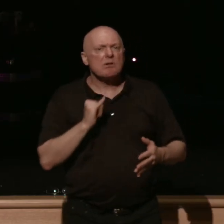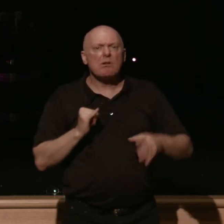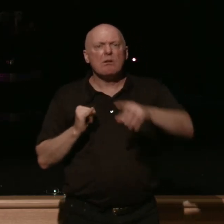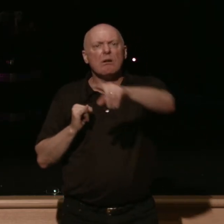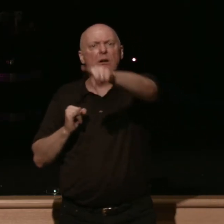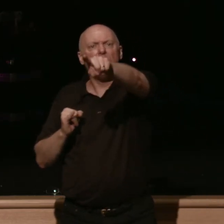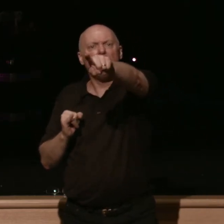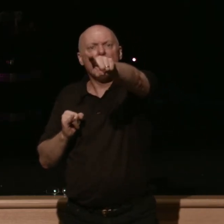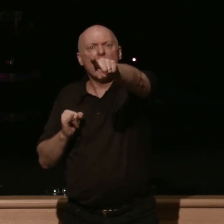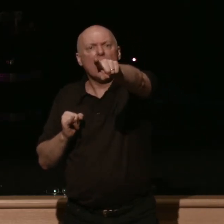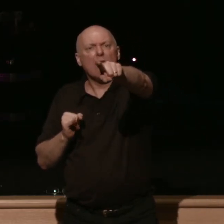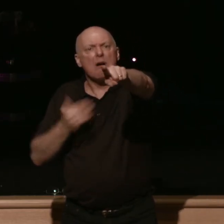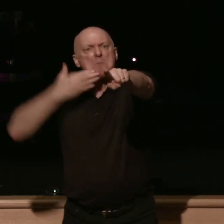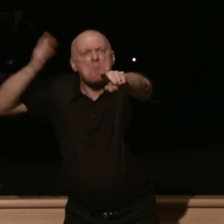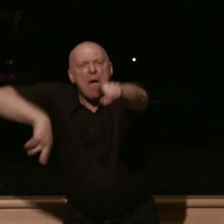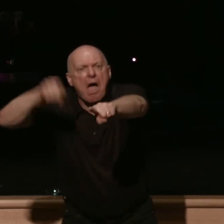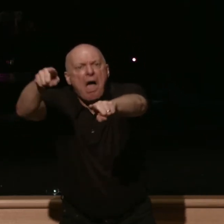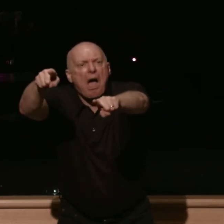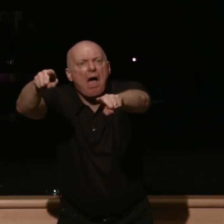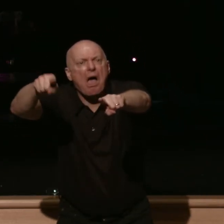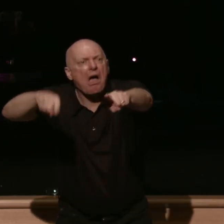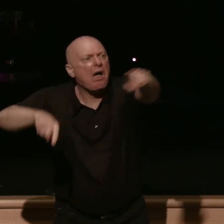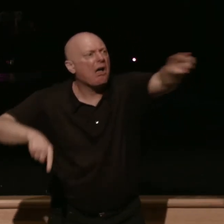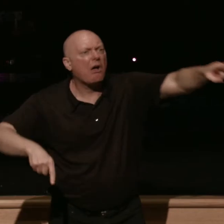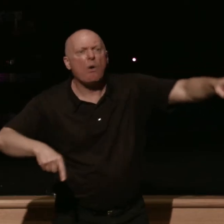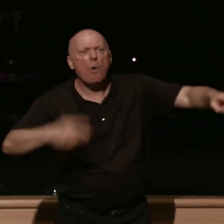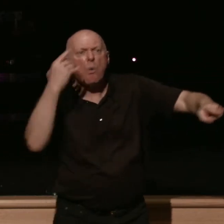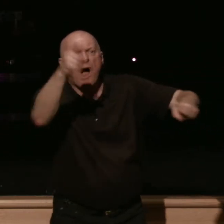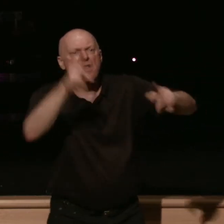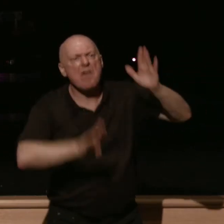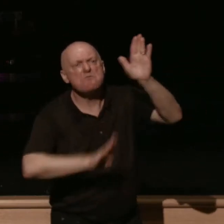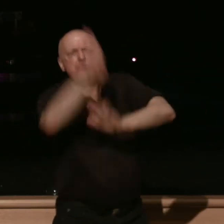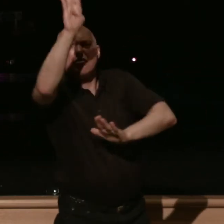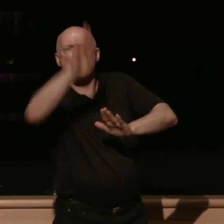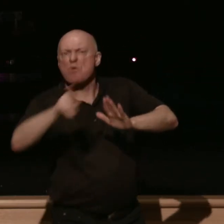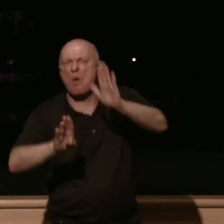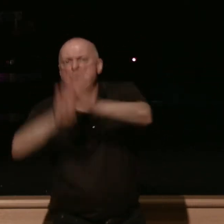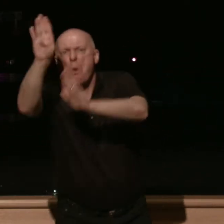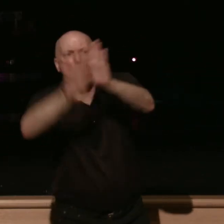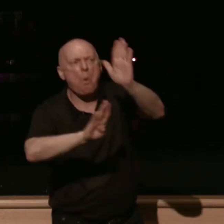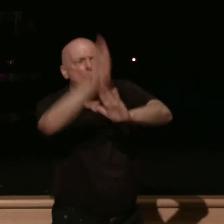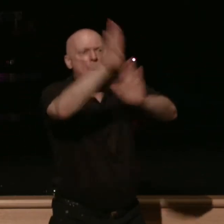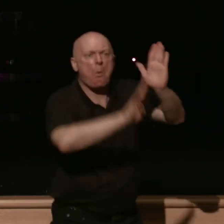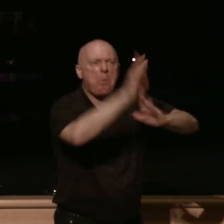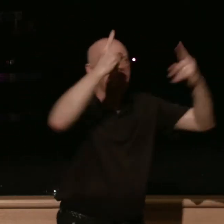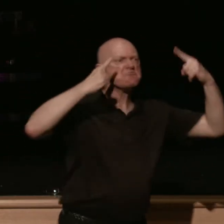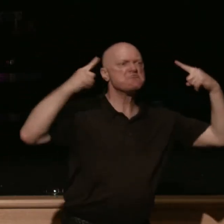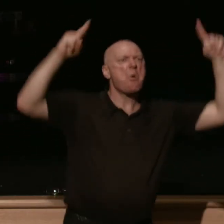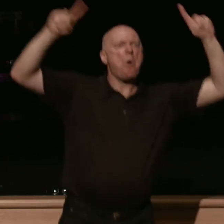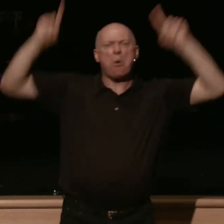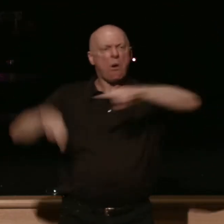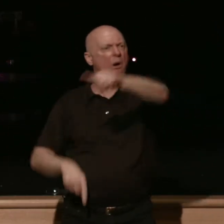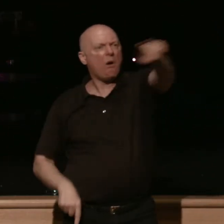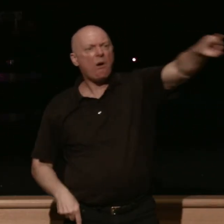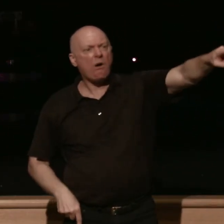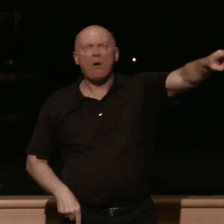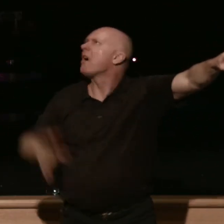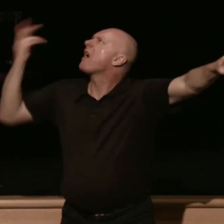ahead. What gives, God? What's going on here, God? Don't you see this? I